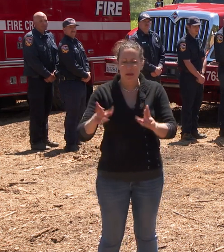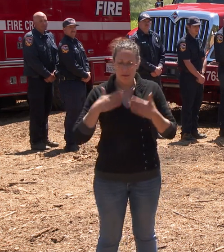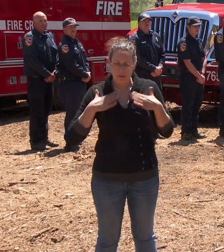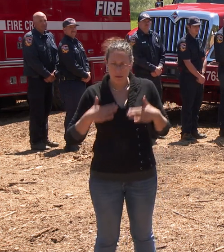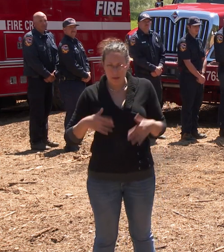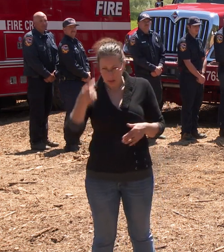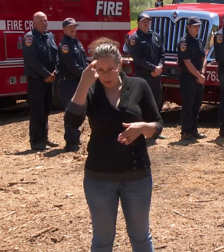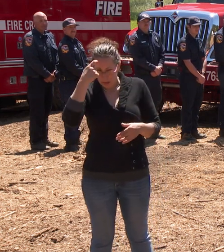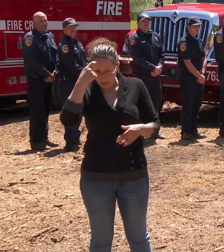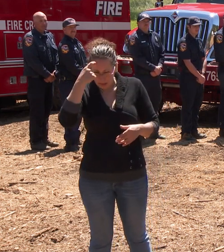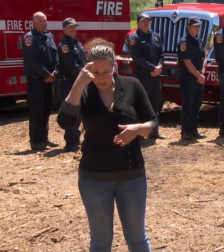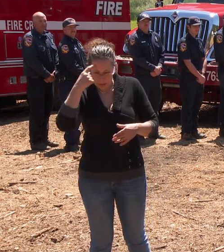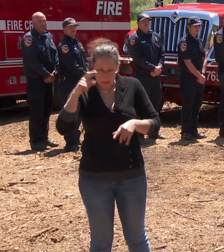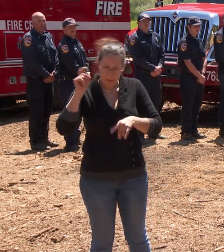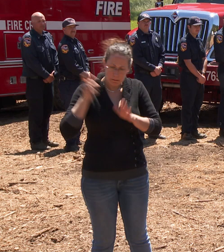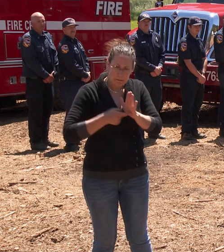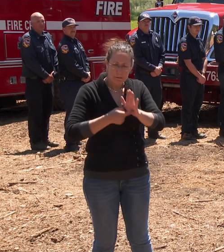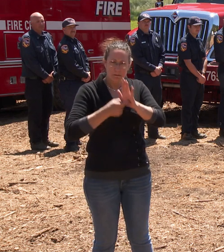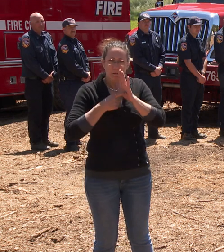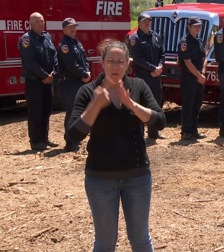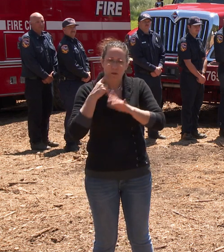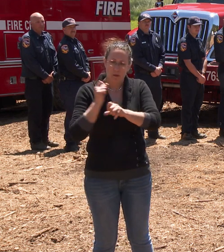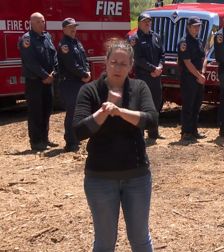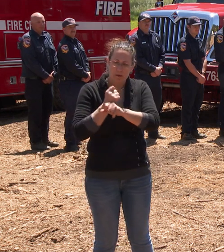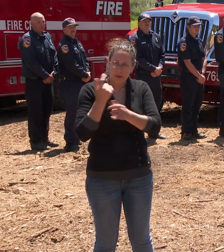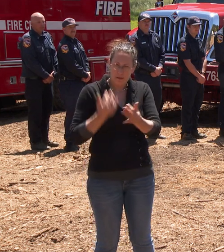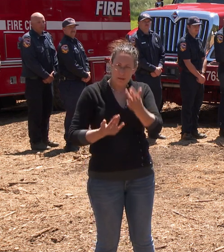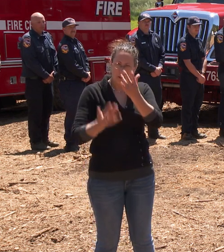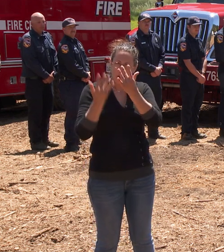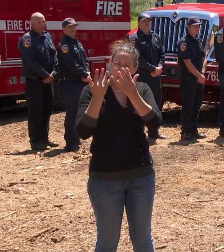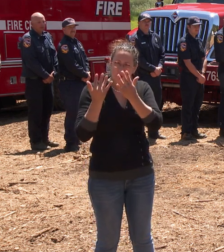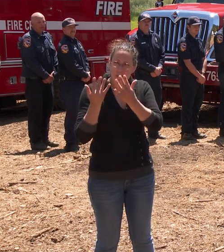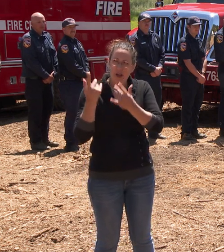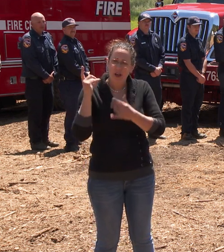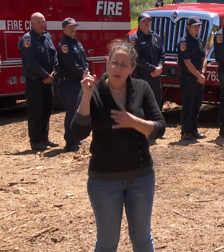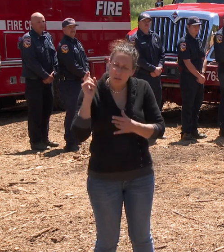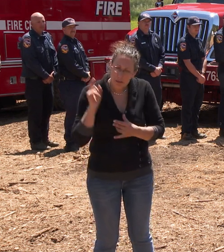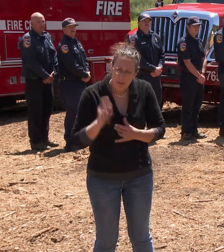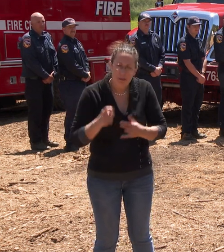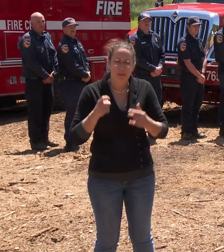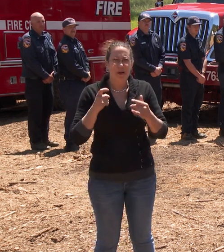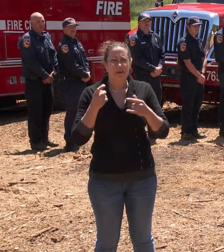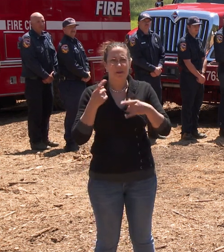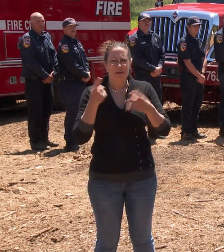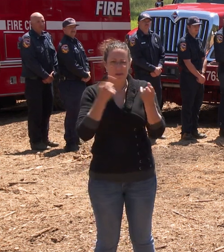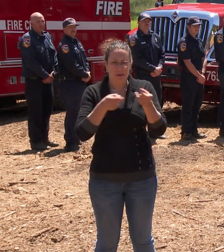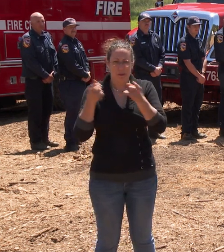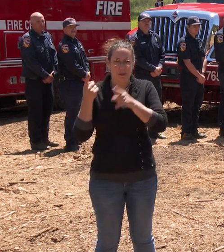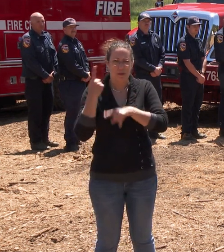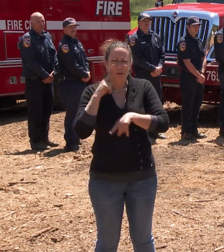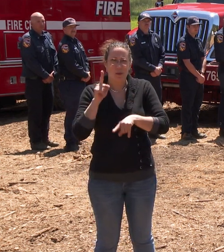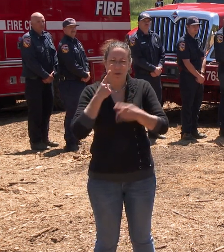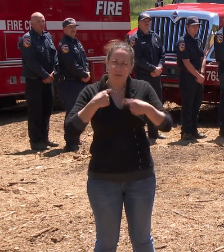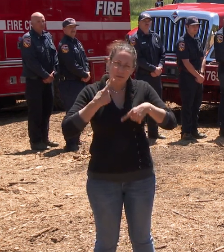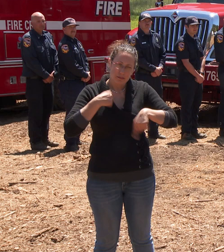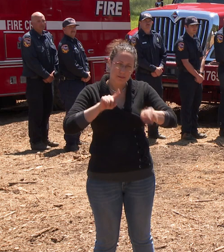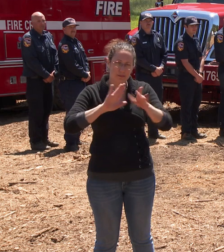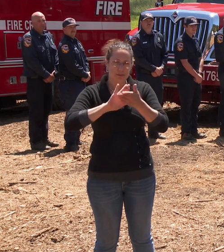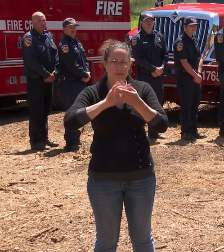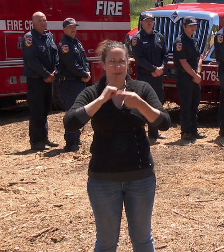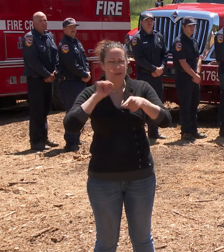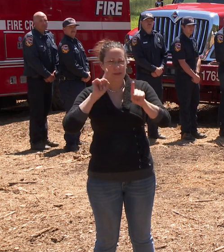of firefighting and it's pivotal in meeting the state's historic climate targets. So putting it all together,